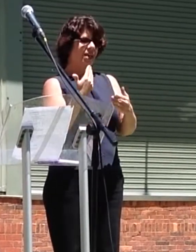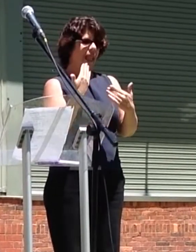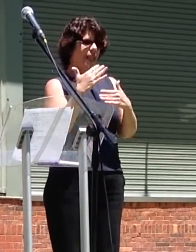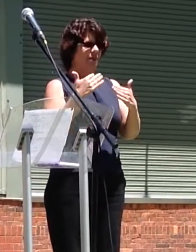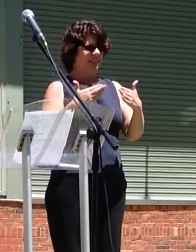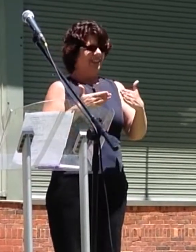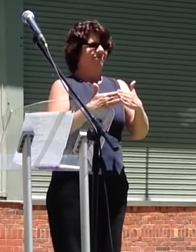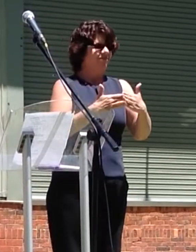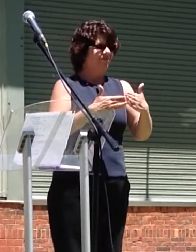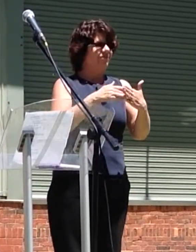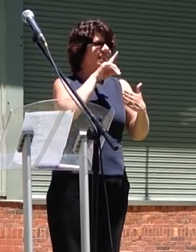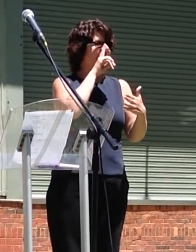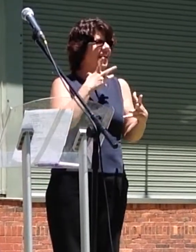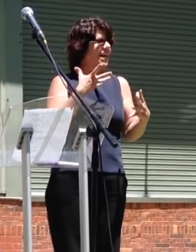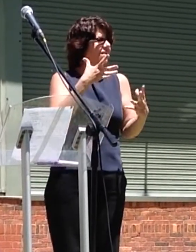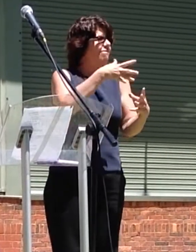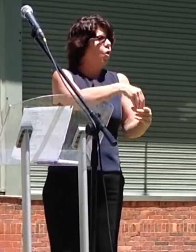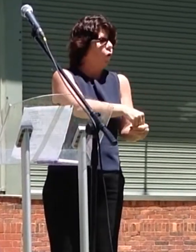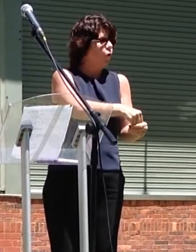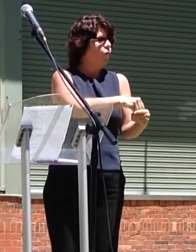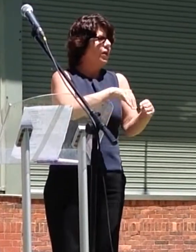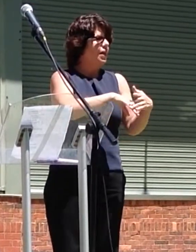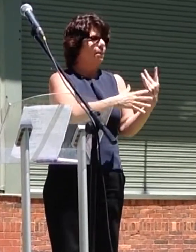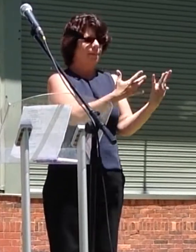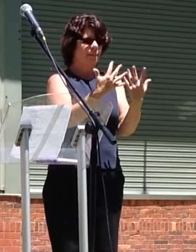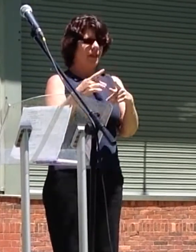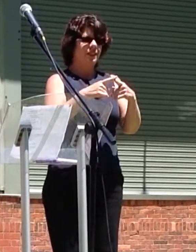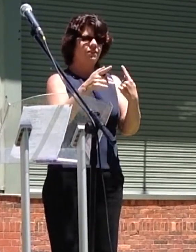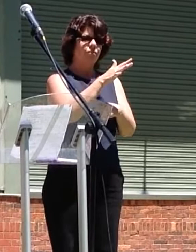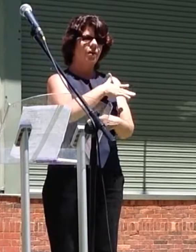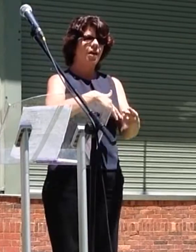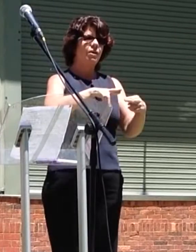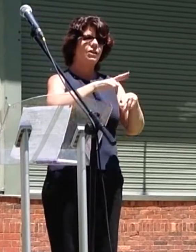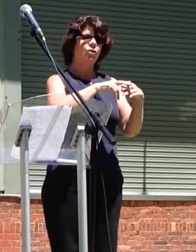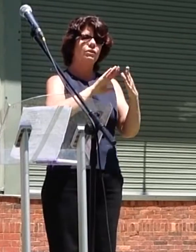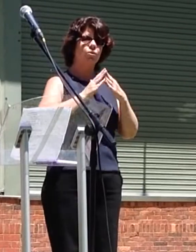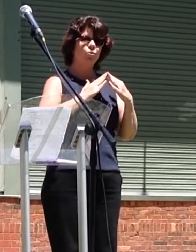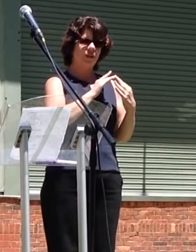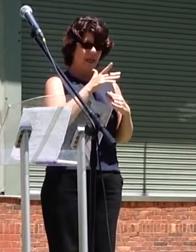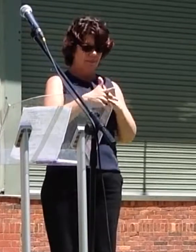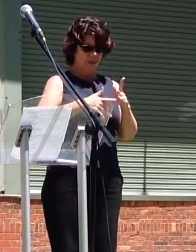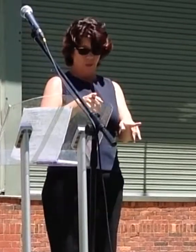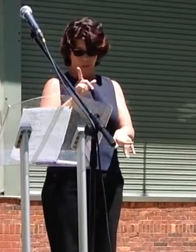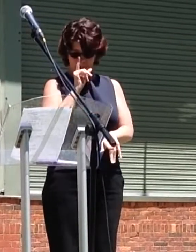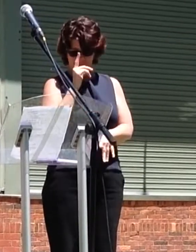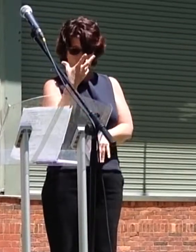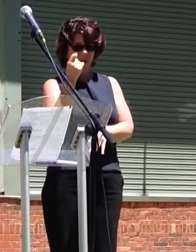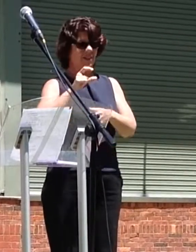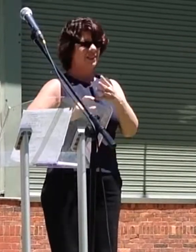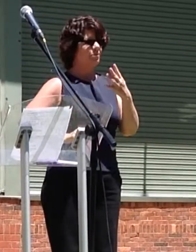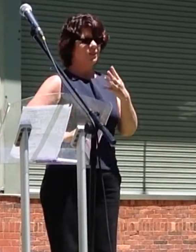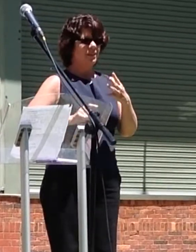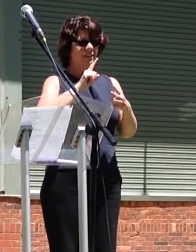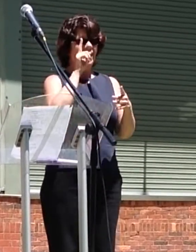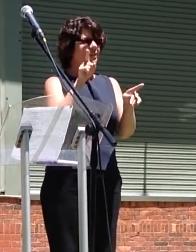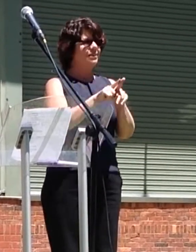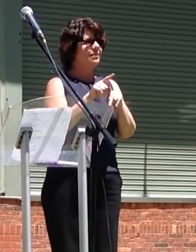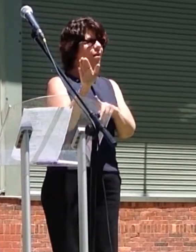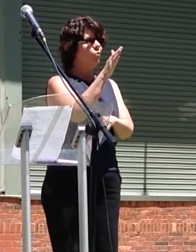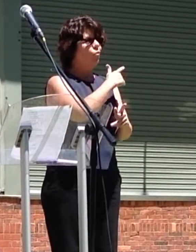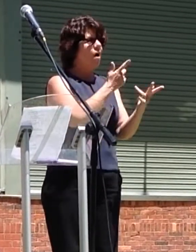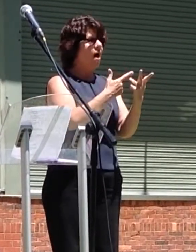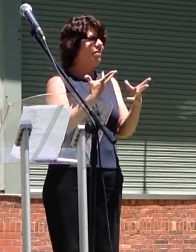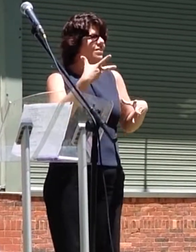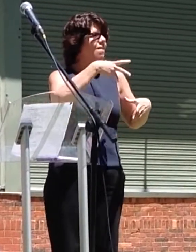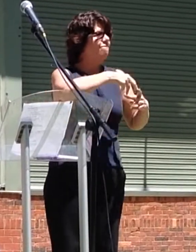aspects of society. As a result, people with disabilities do not enjoy the same access to society on